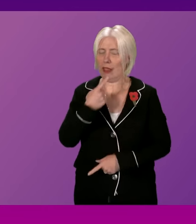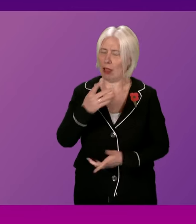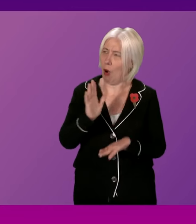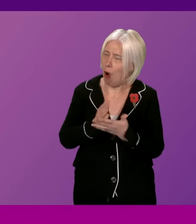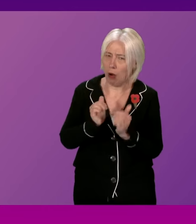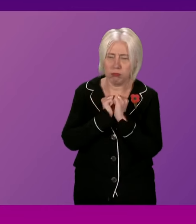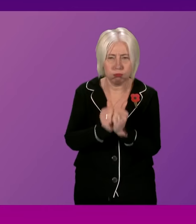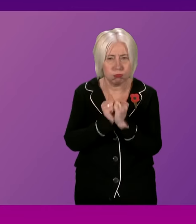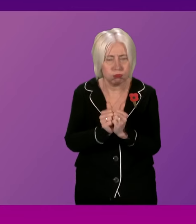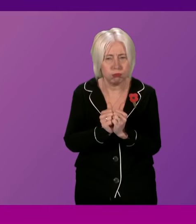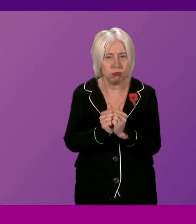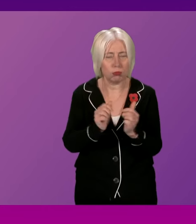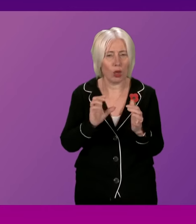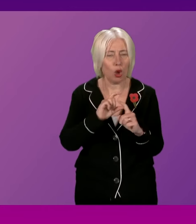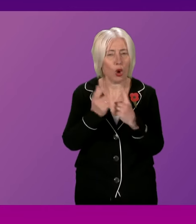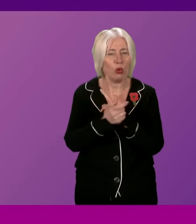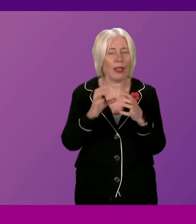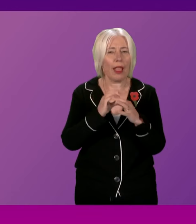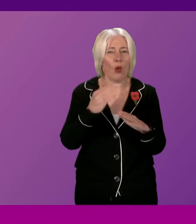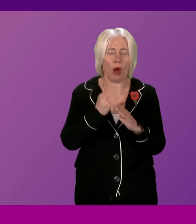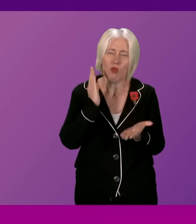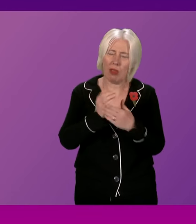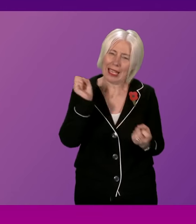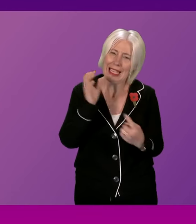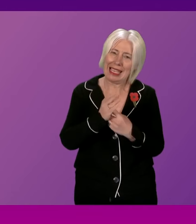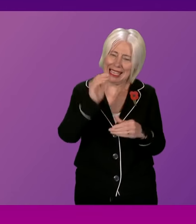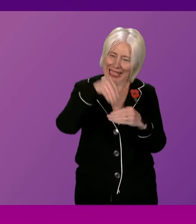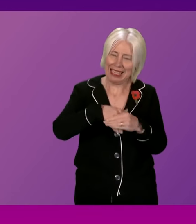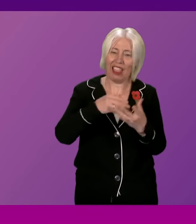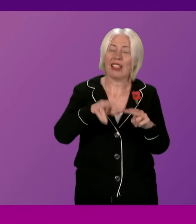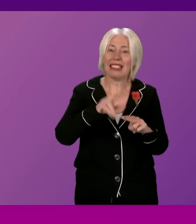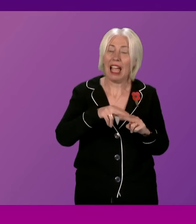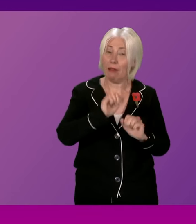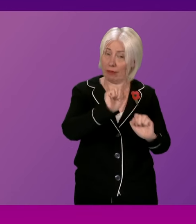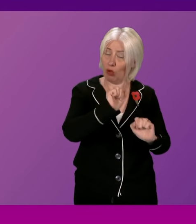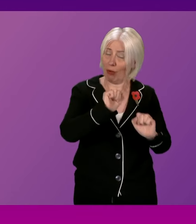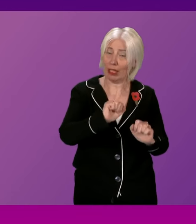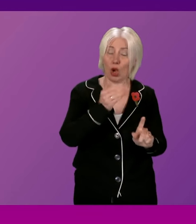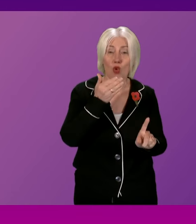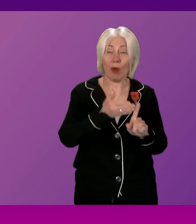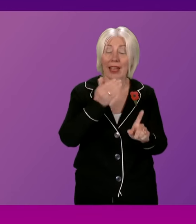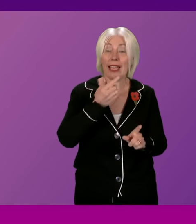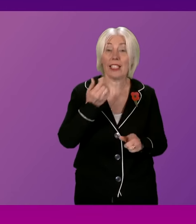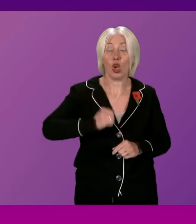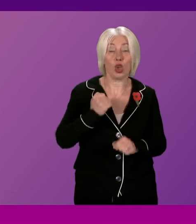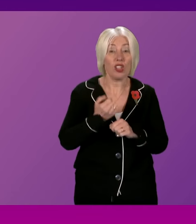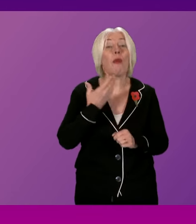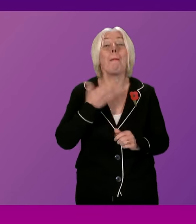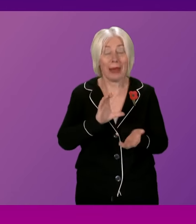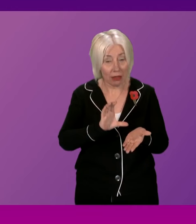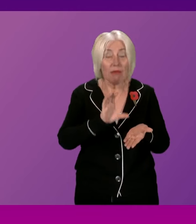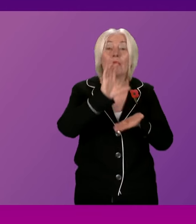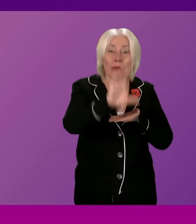as a really valuable member and critical member of their staff. Paul Sweeney was right to recognise that the Scottish Government have offered additional funding.